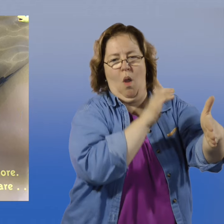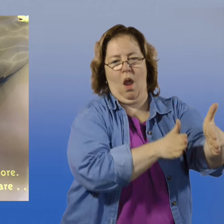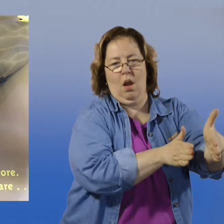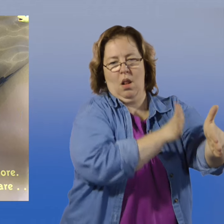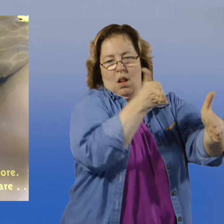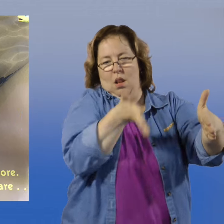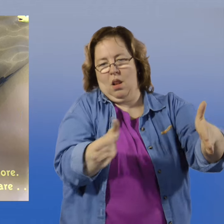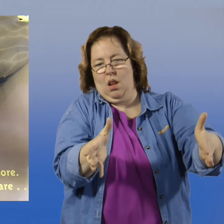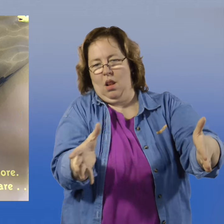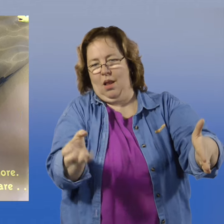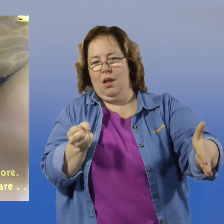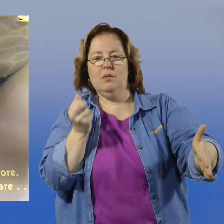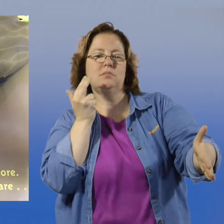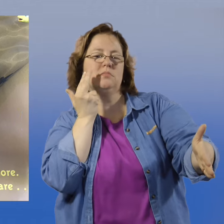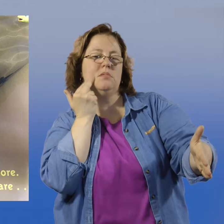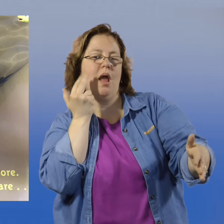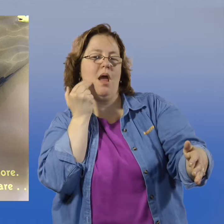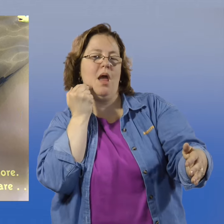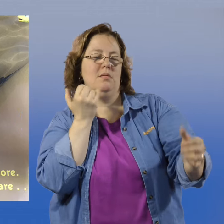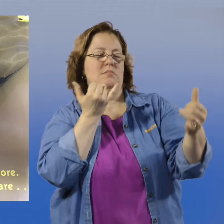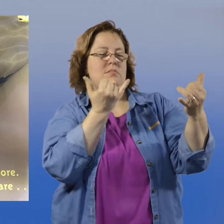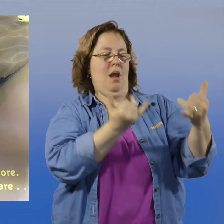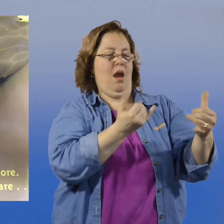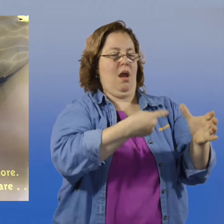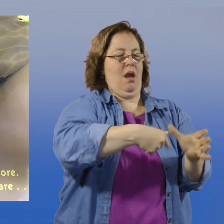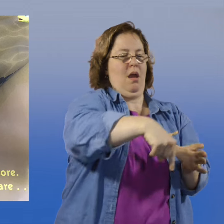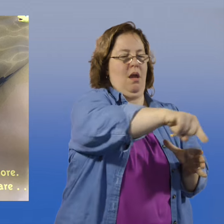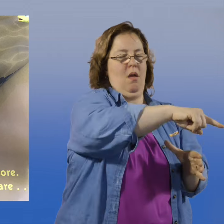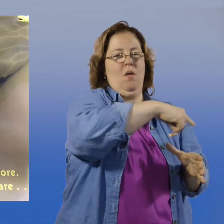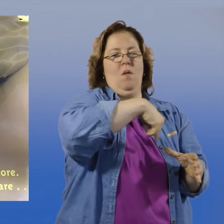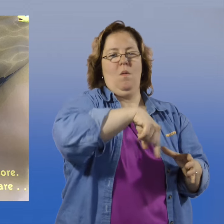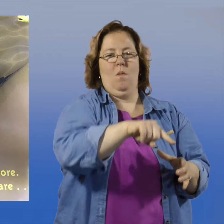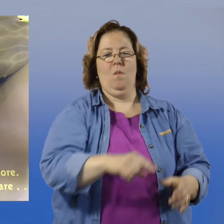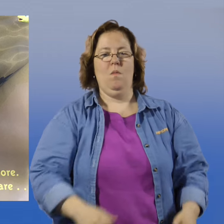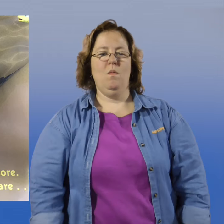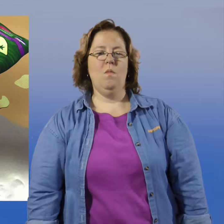One grabs a snack and now there are